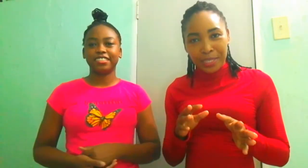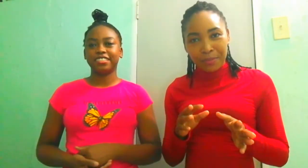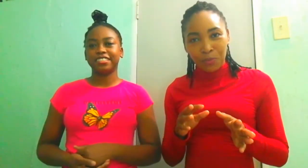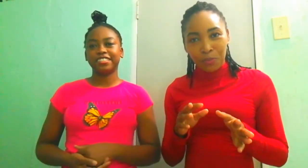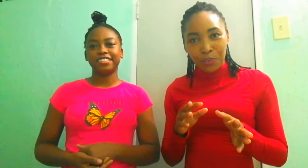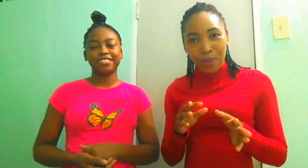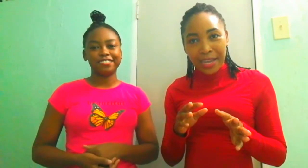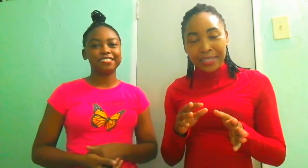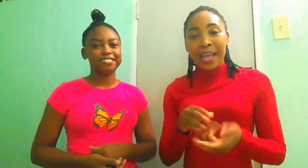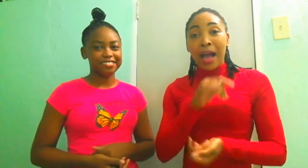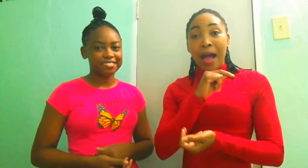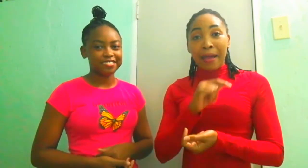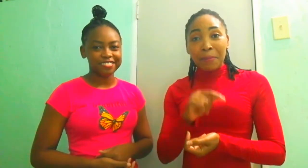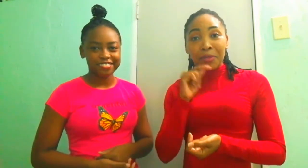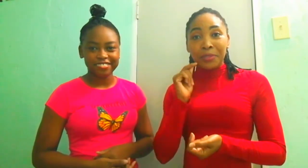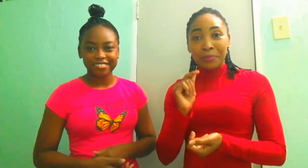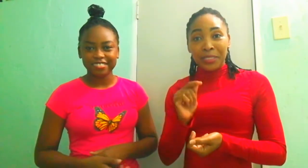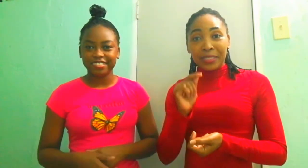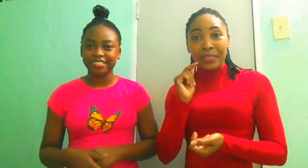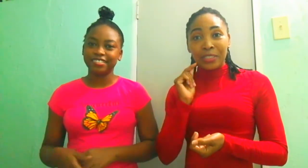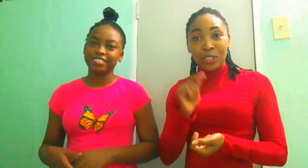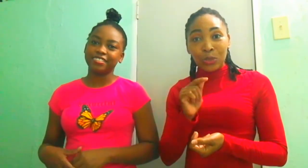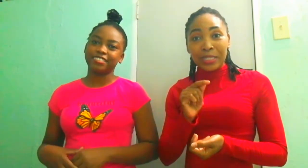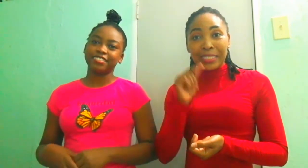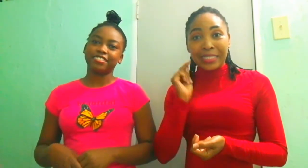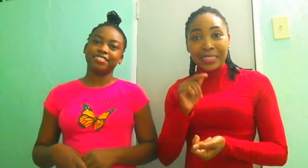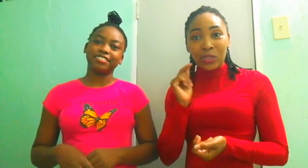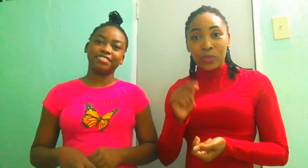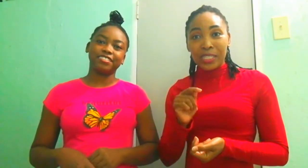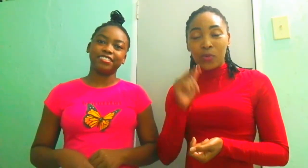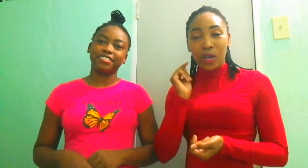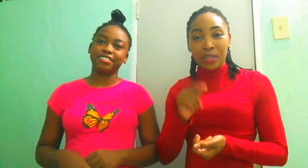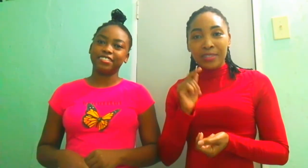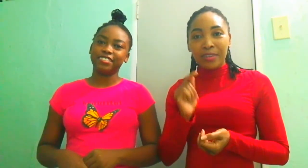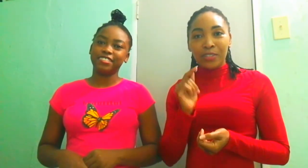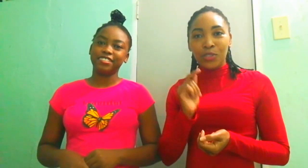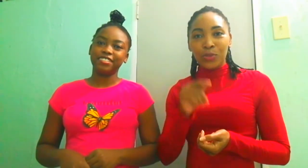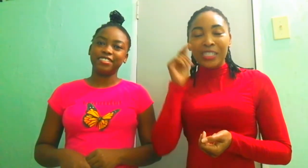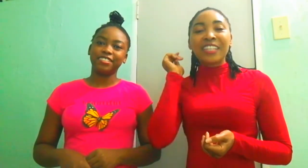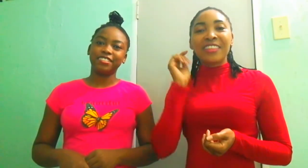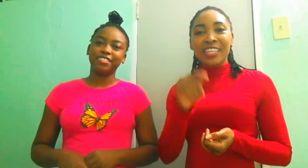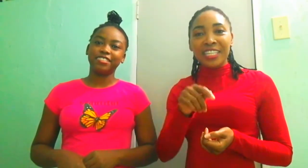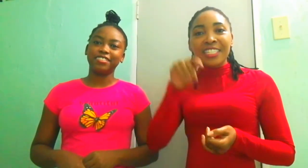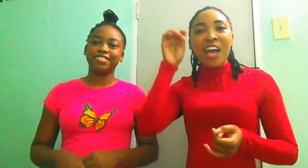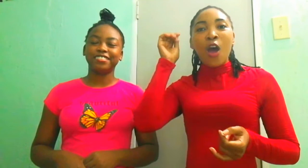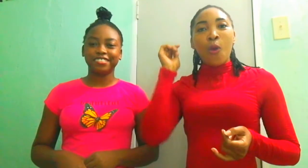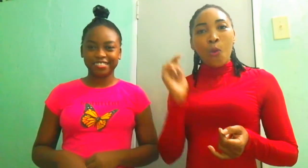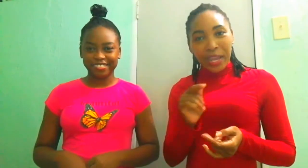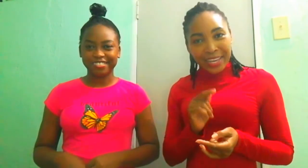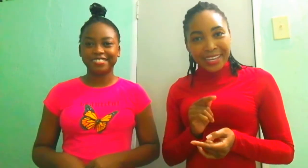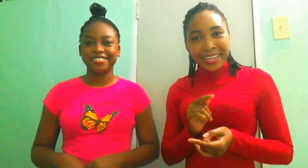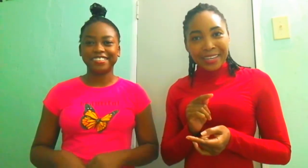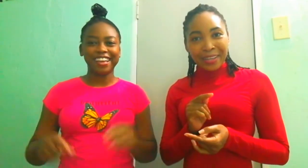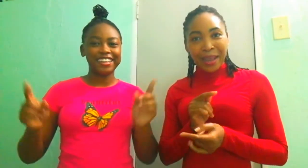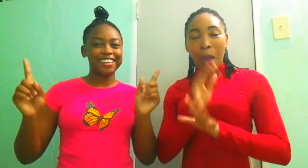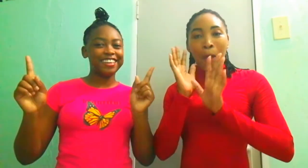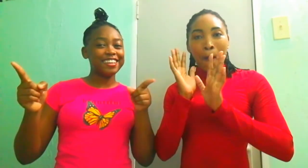this movie right I'm gonna be shooting this week we're gonna start shooting this week yes